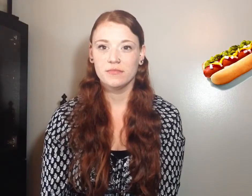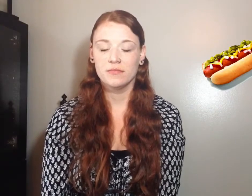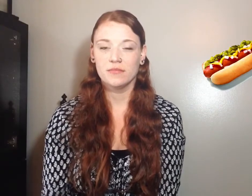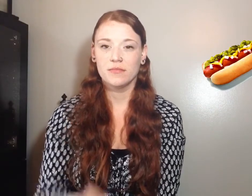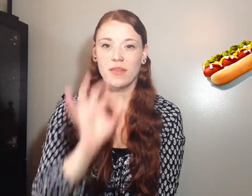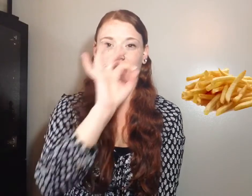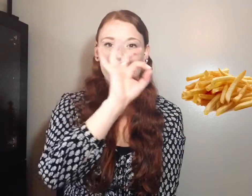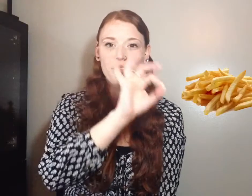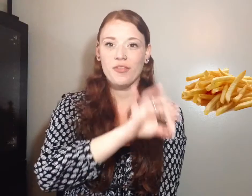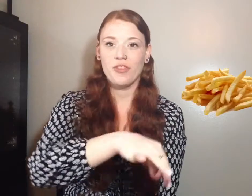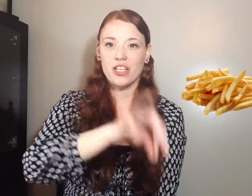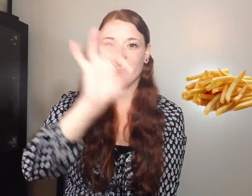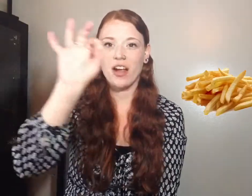French fry.